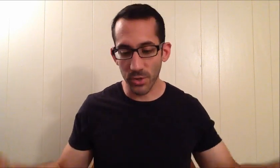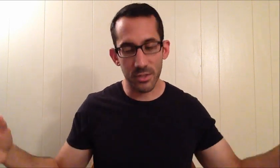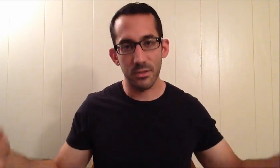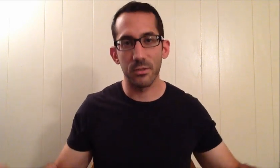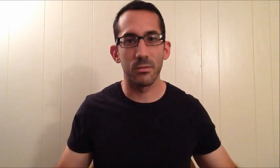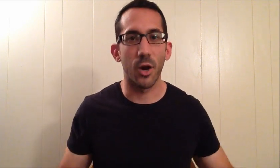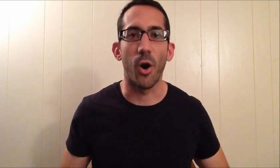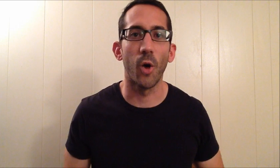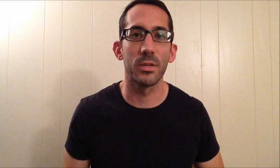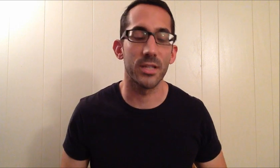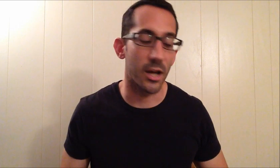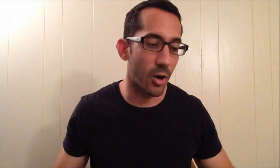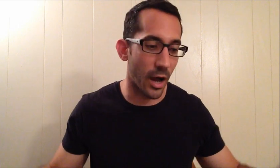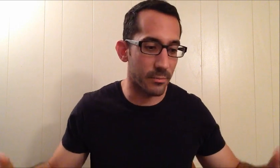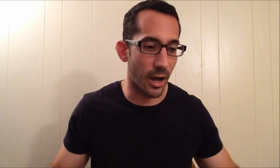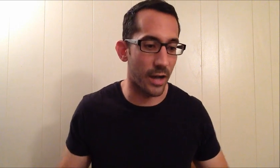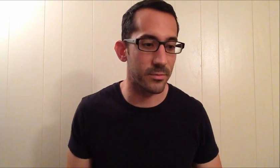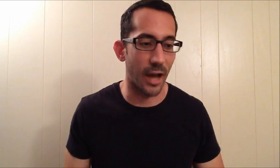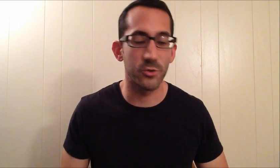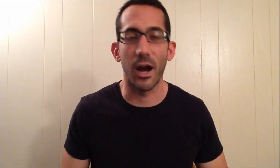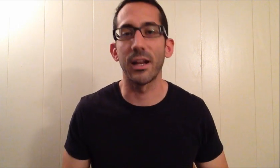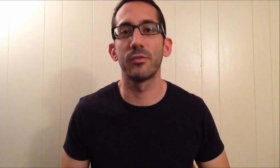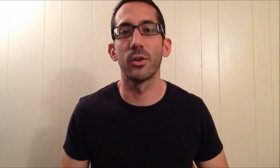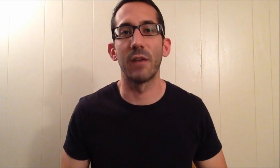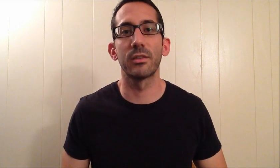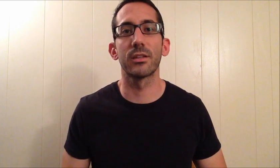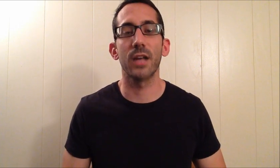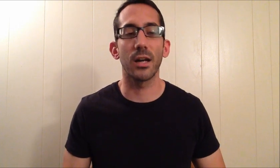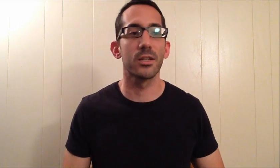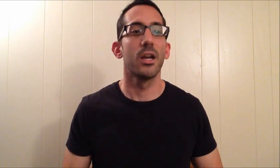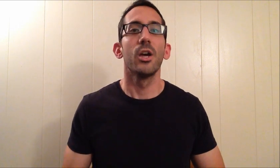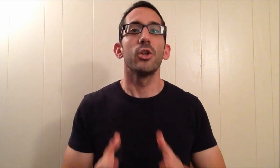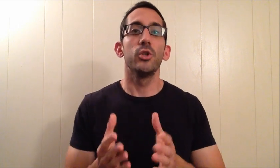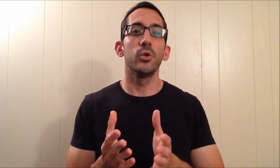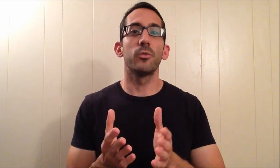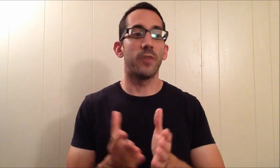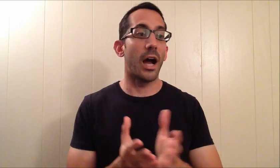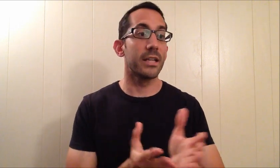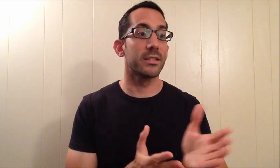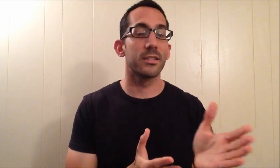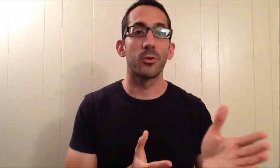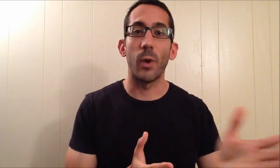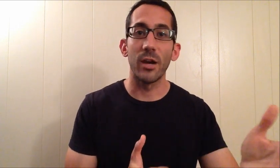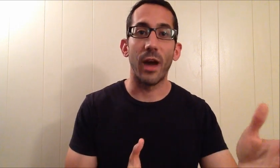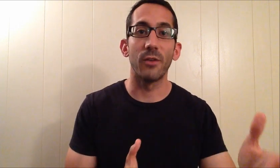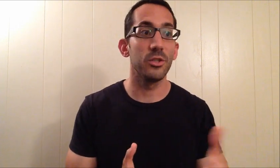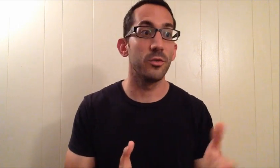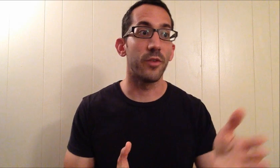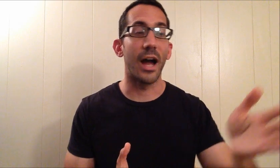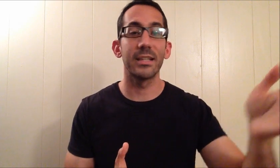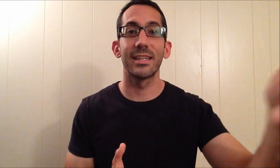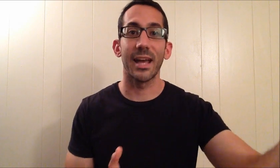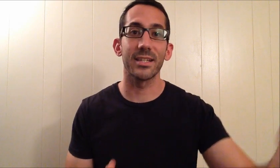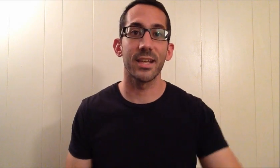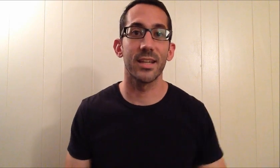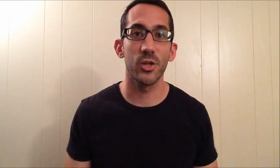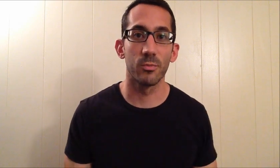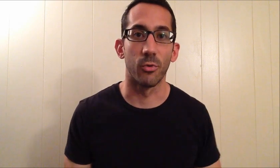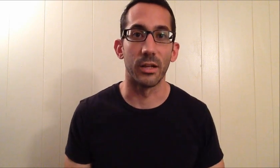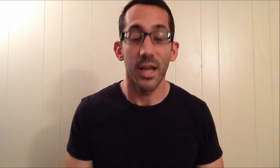don't just go home and say, oh, I tried and I failed, everything sucks. You find the way around it and you find the next destination point.